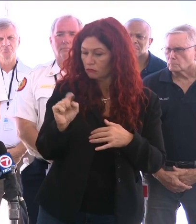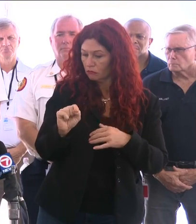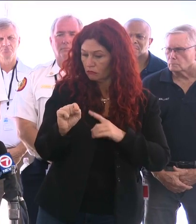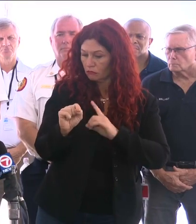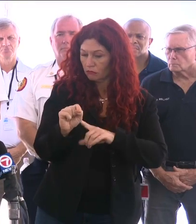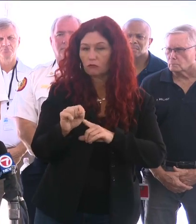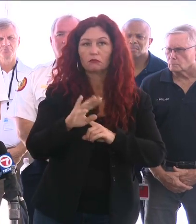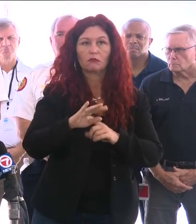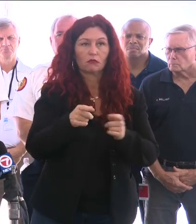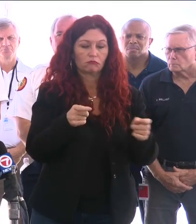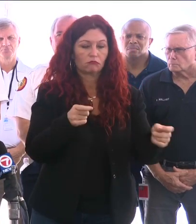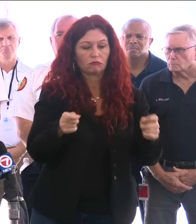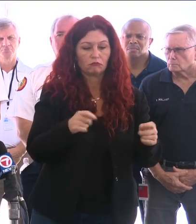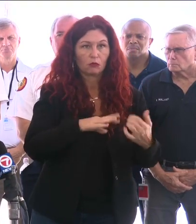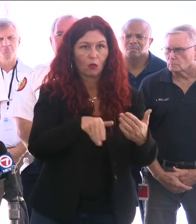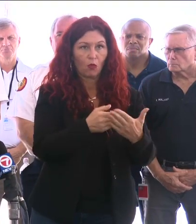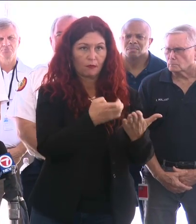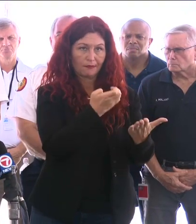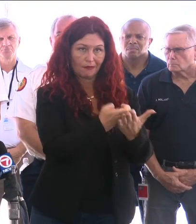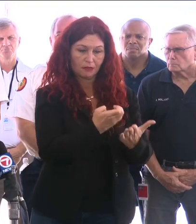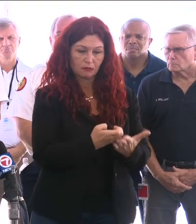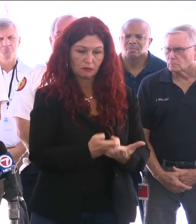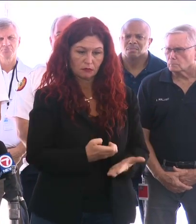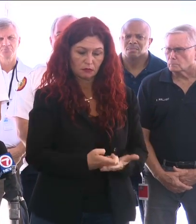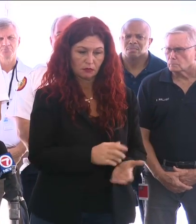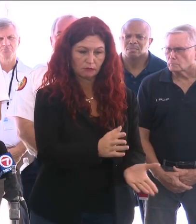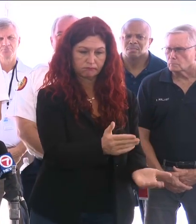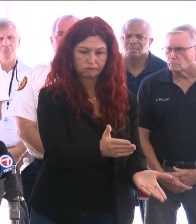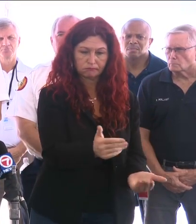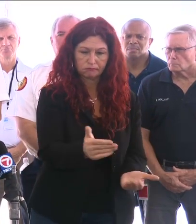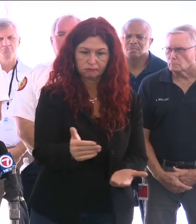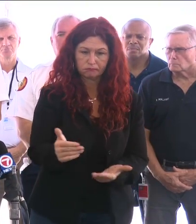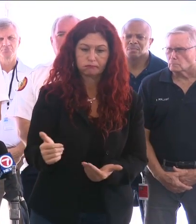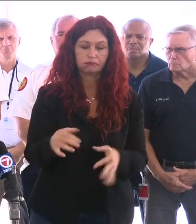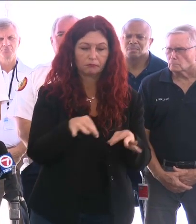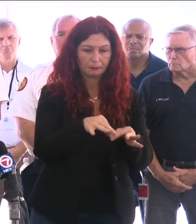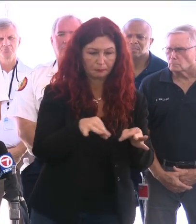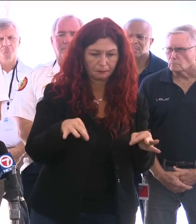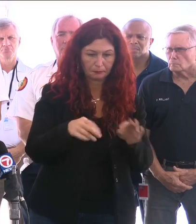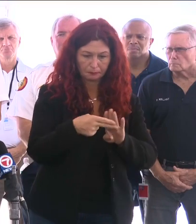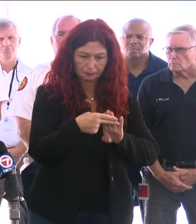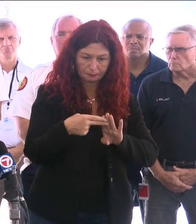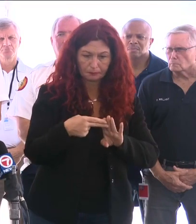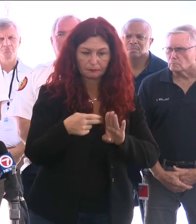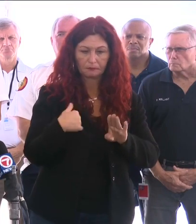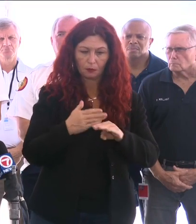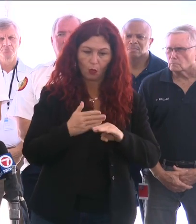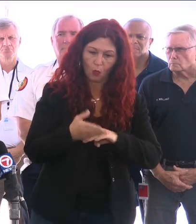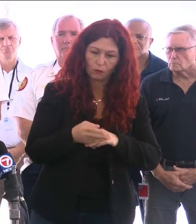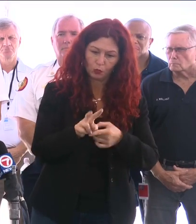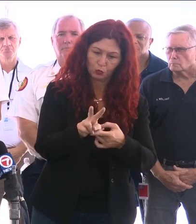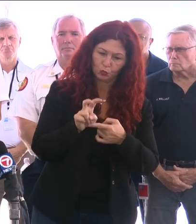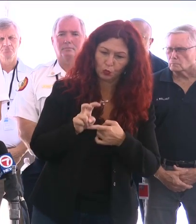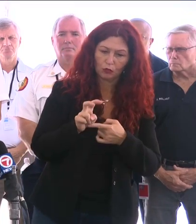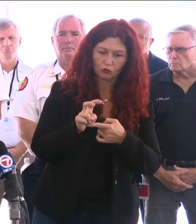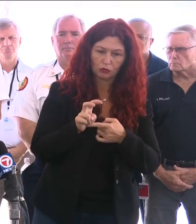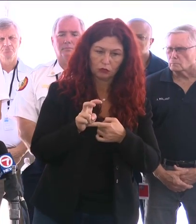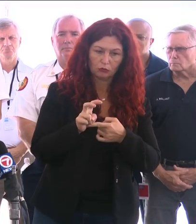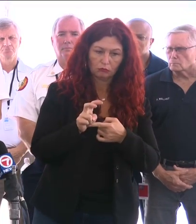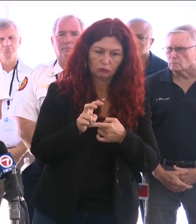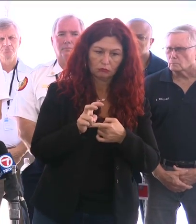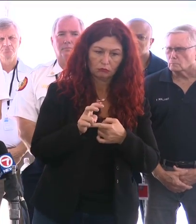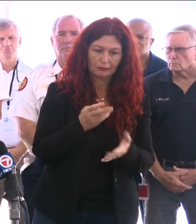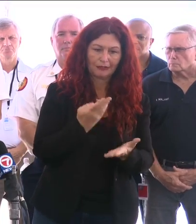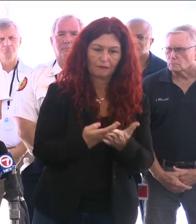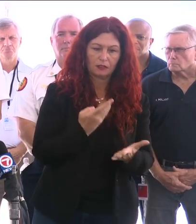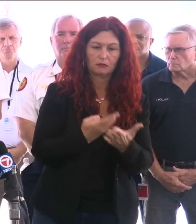of forensic evidence from the pile. They've now collected over 200 pieces of evidence, and they recently deployed a scientist